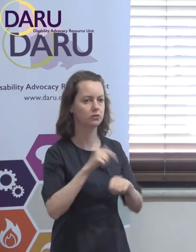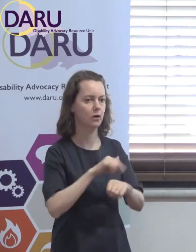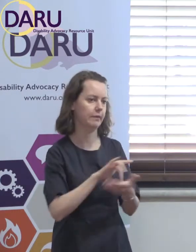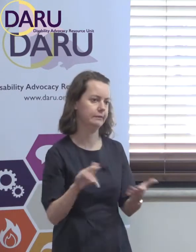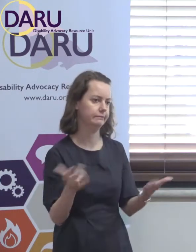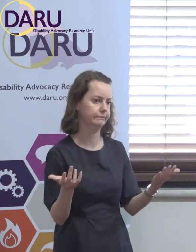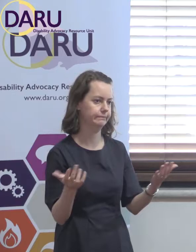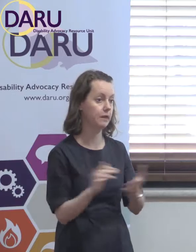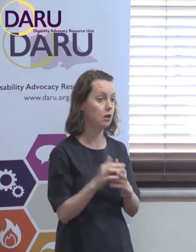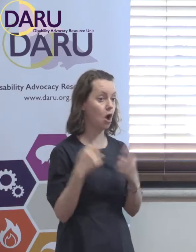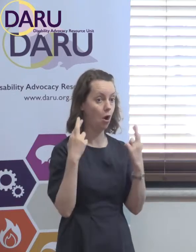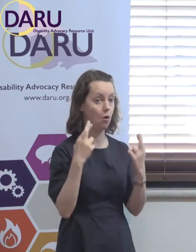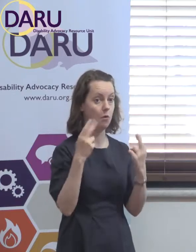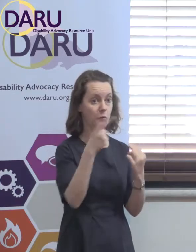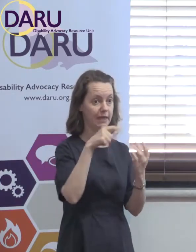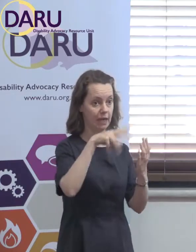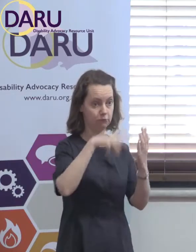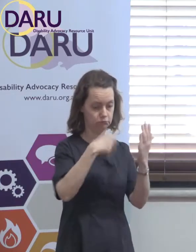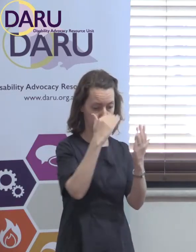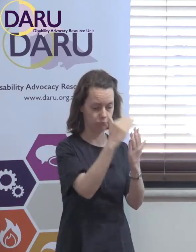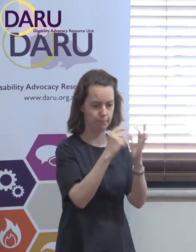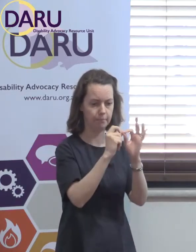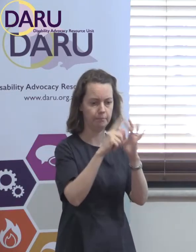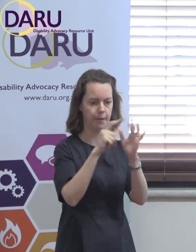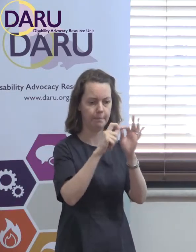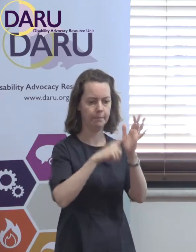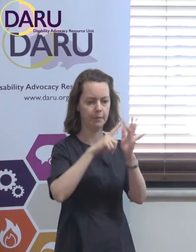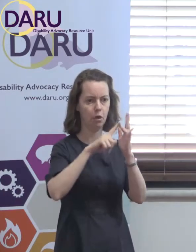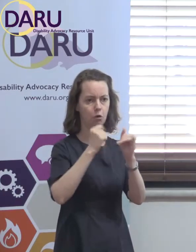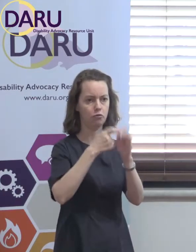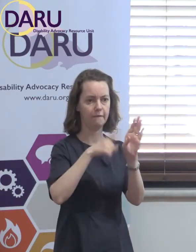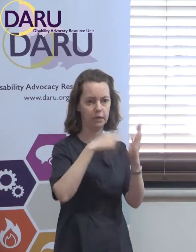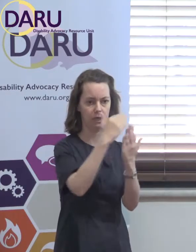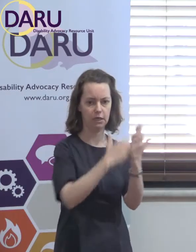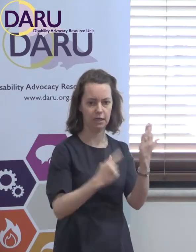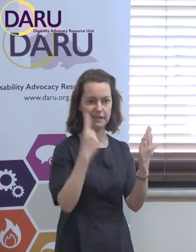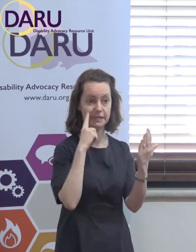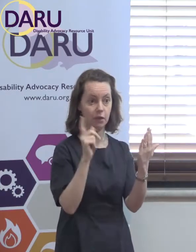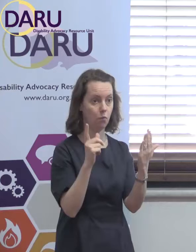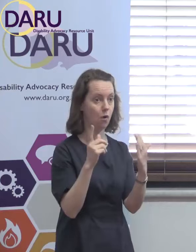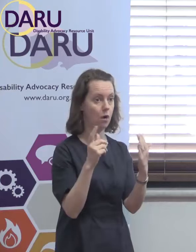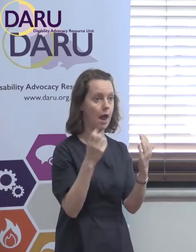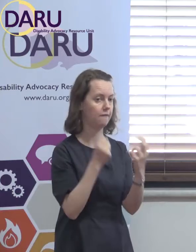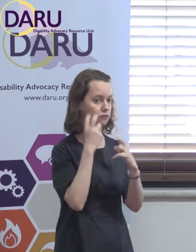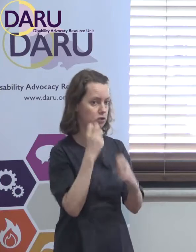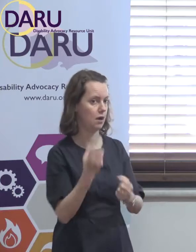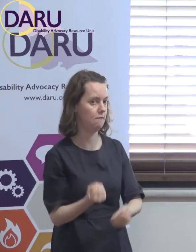be, over time, will be able to go back and look to see those pieces of work.